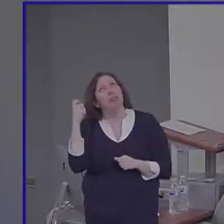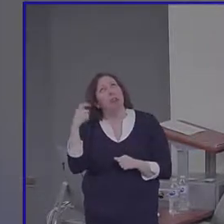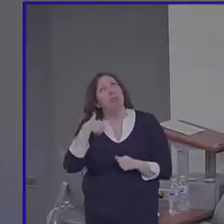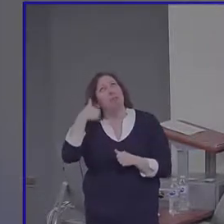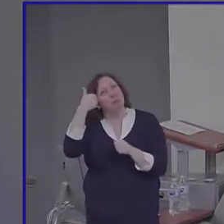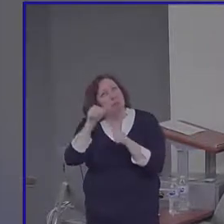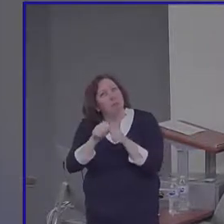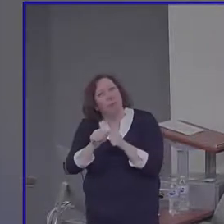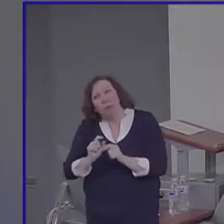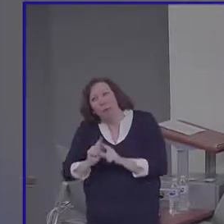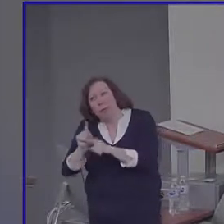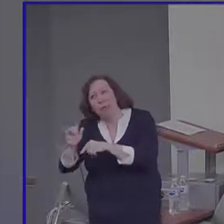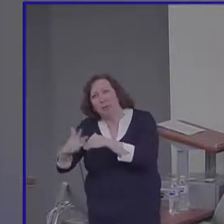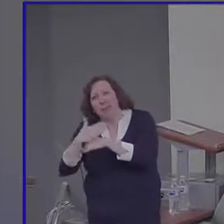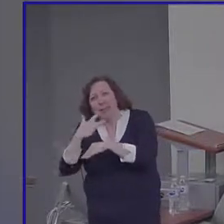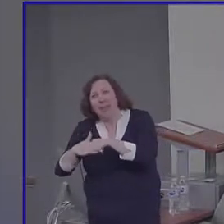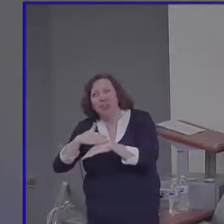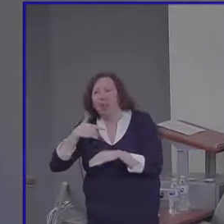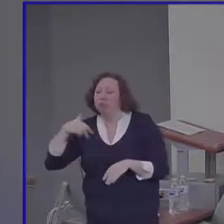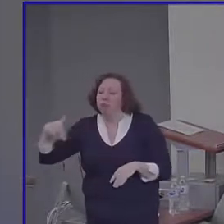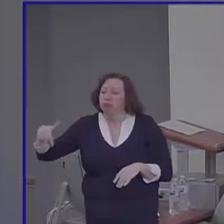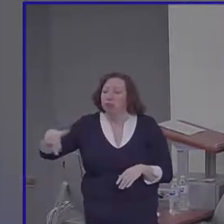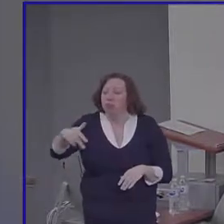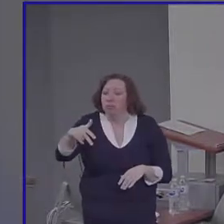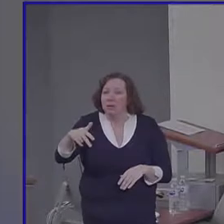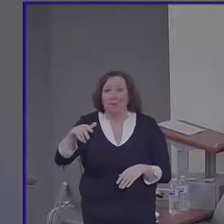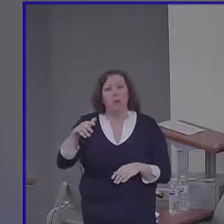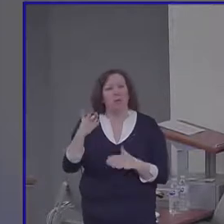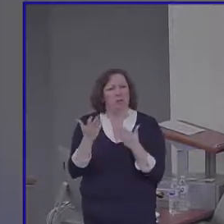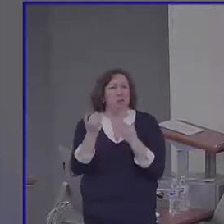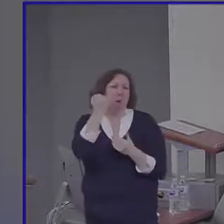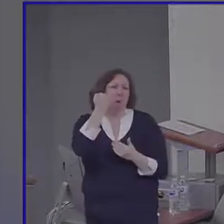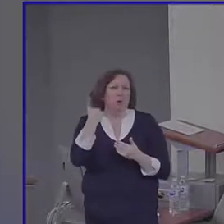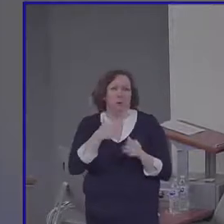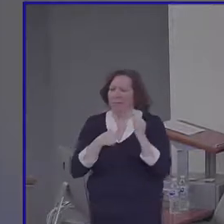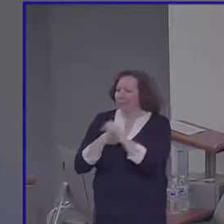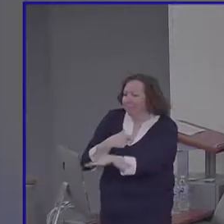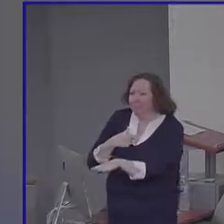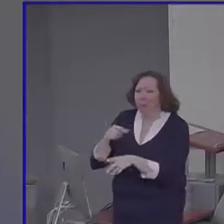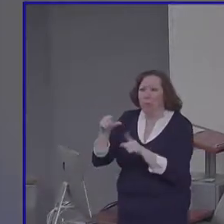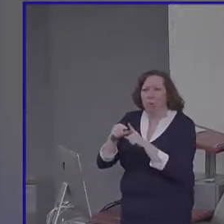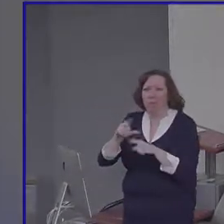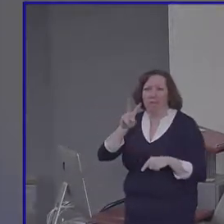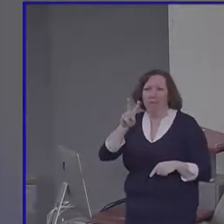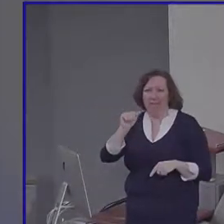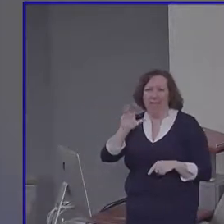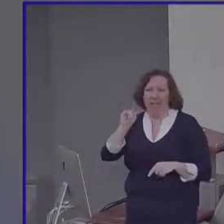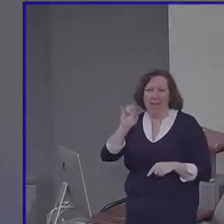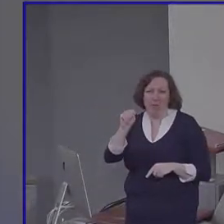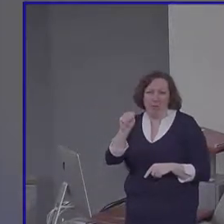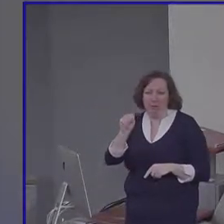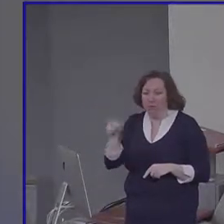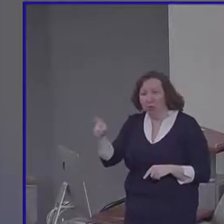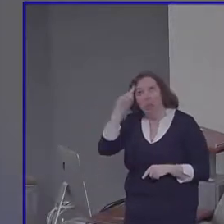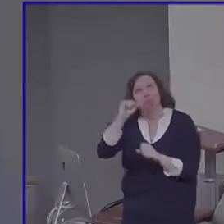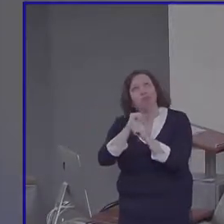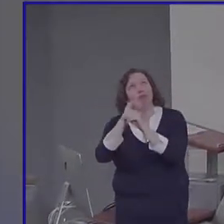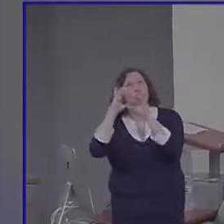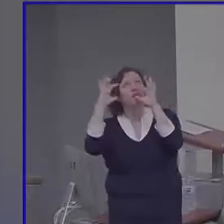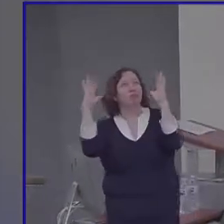response to a Q word such as vacation. So they think about it for about 20 seconds in the scanner. And over here, the